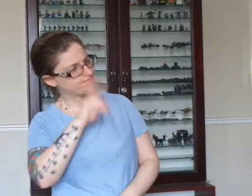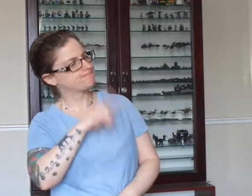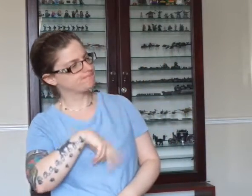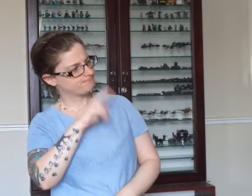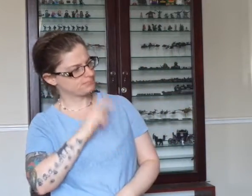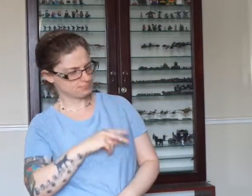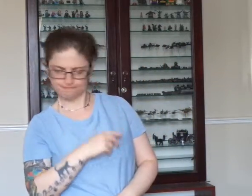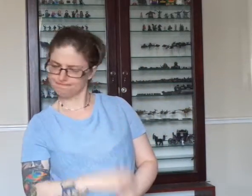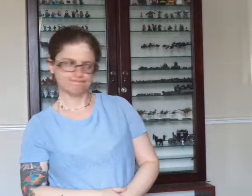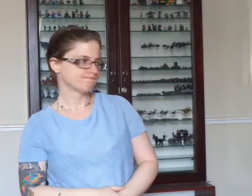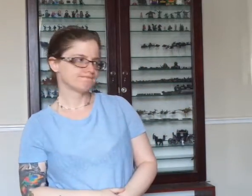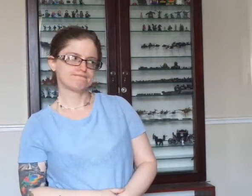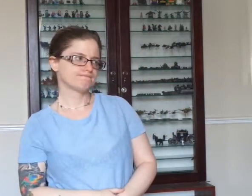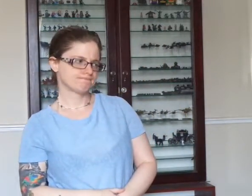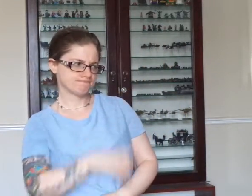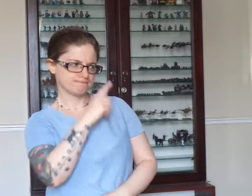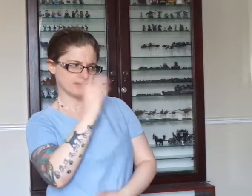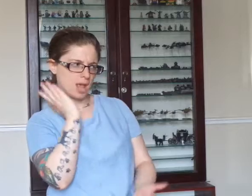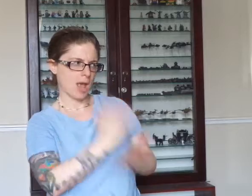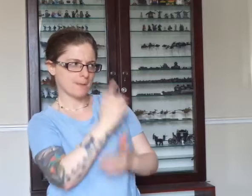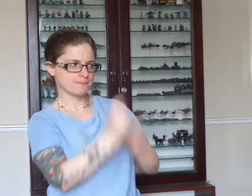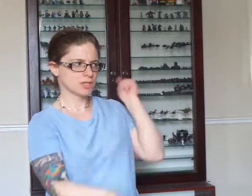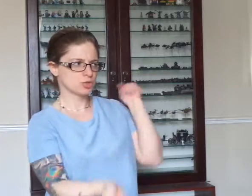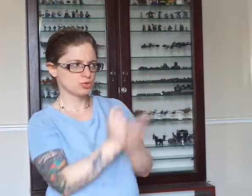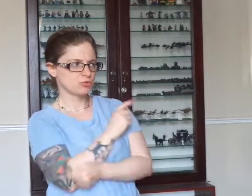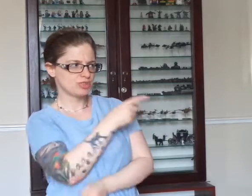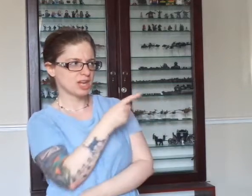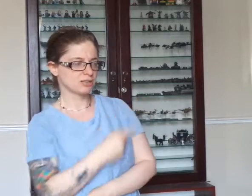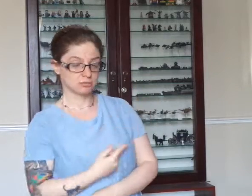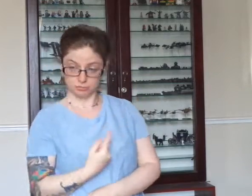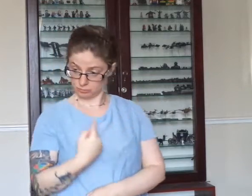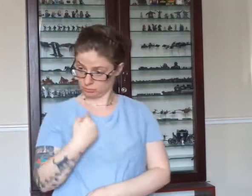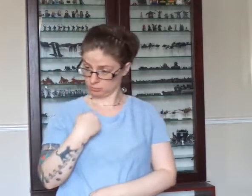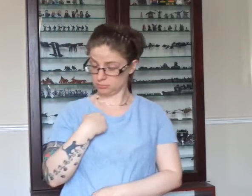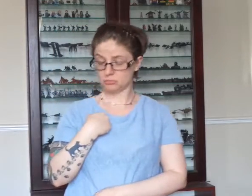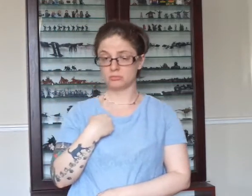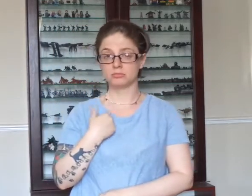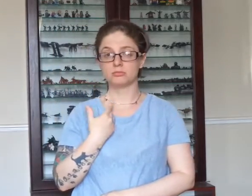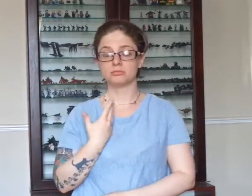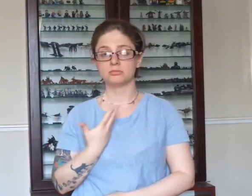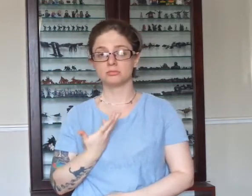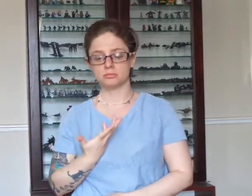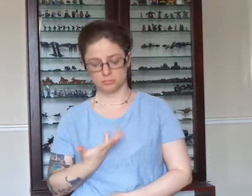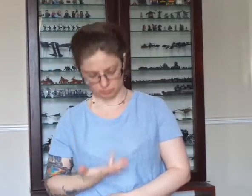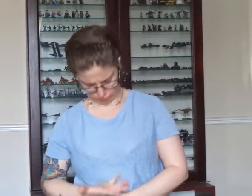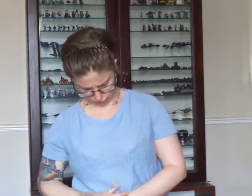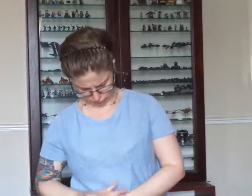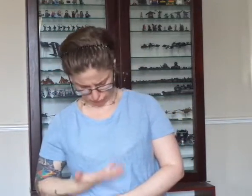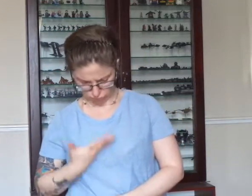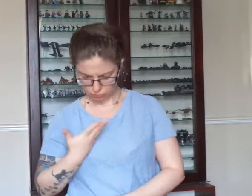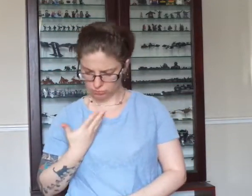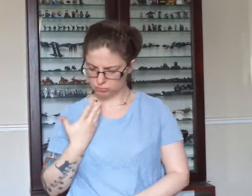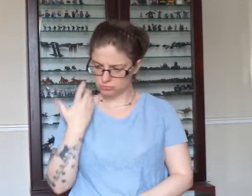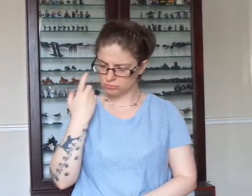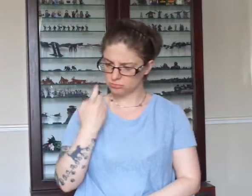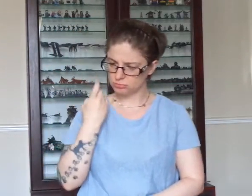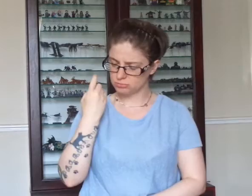shake their heads, and they tell me that I've changed. Well, something's